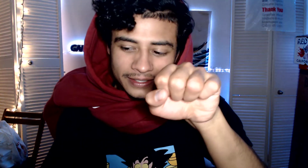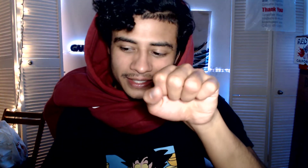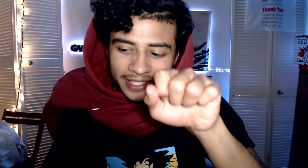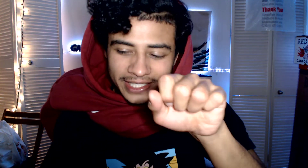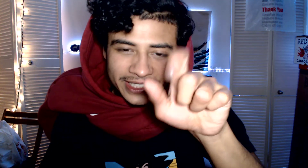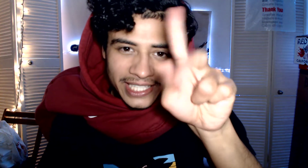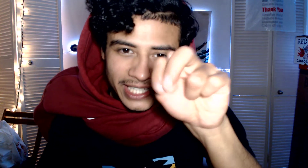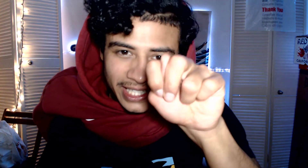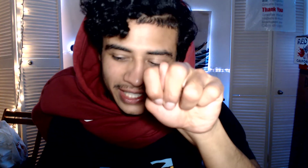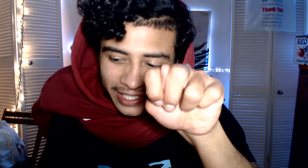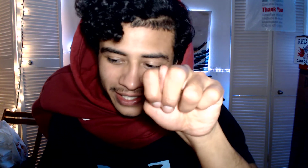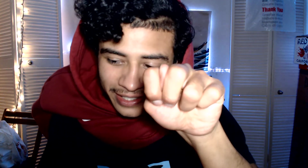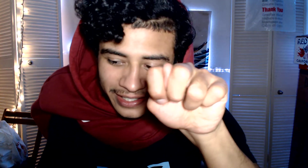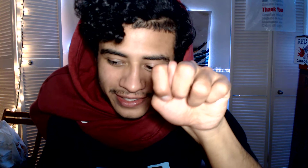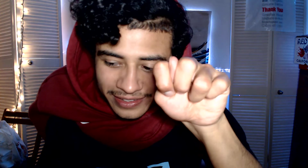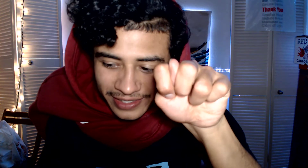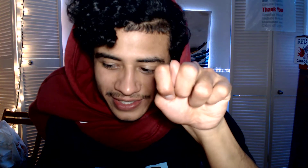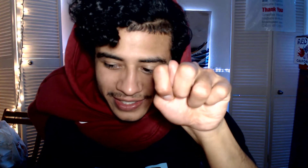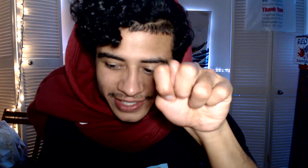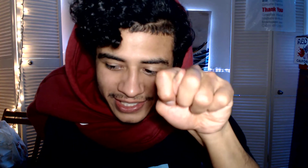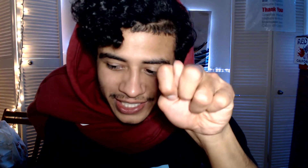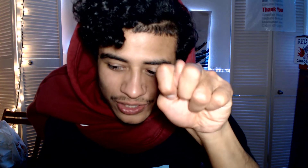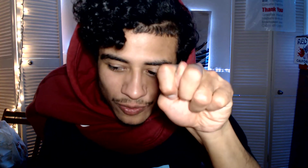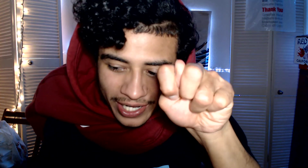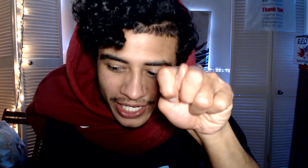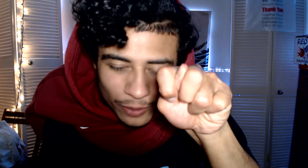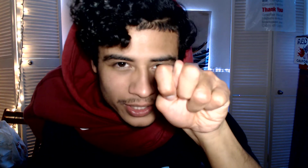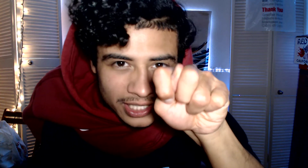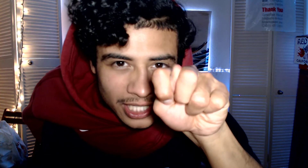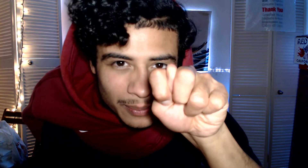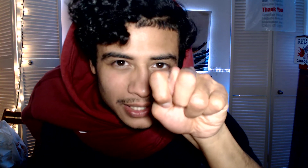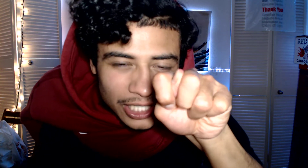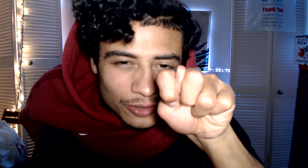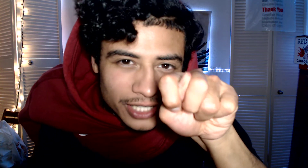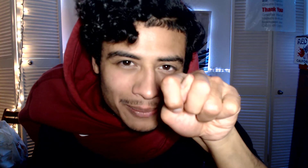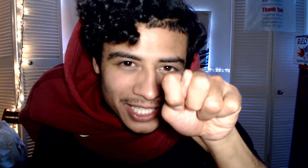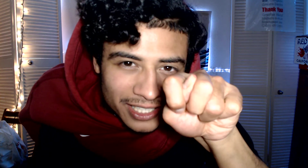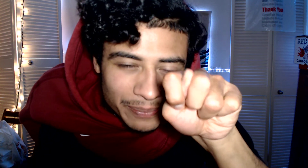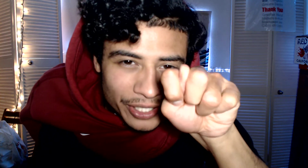T. The T is right here with the thumb. Little dummy in the middle.